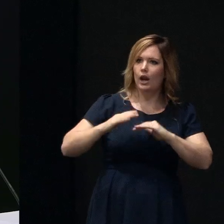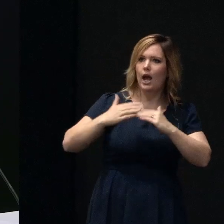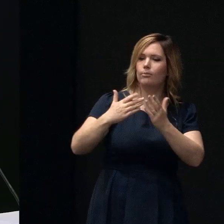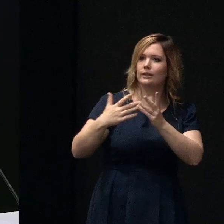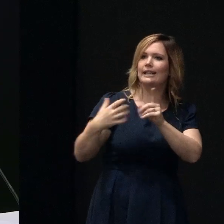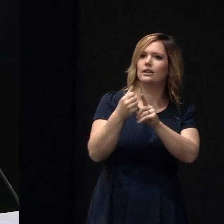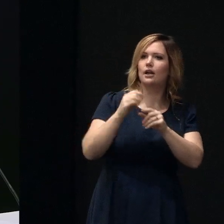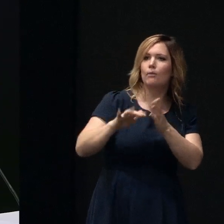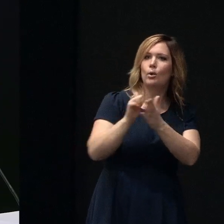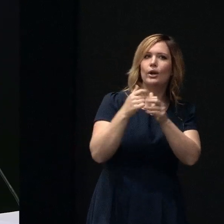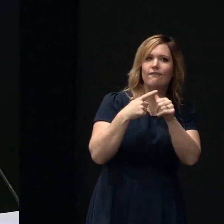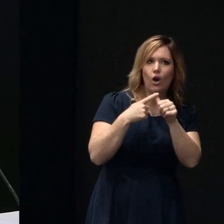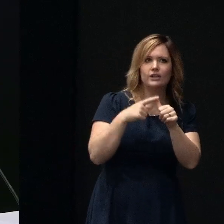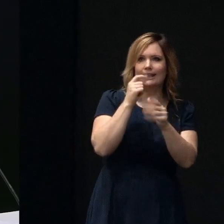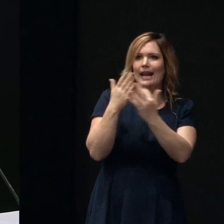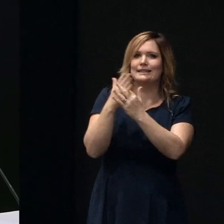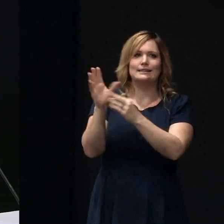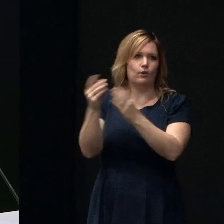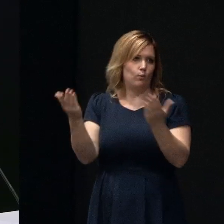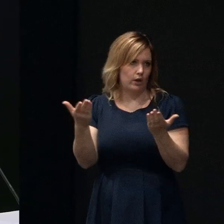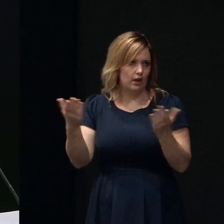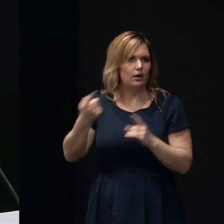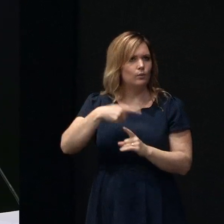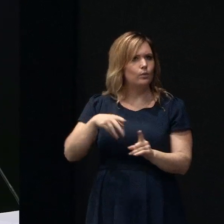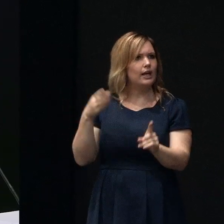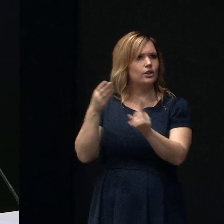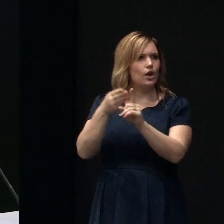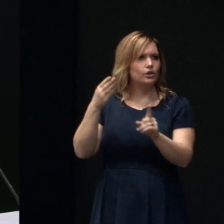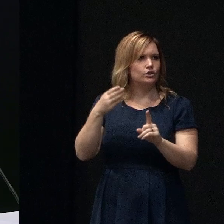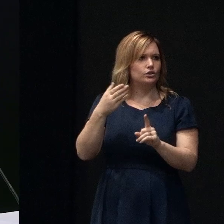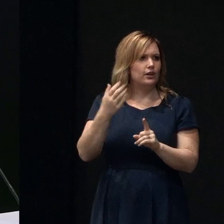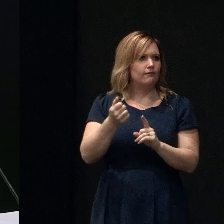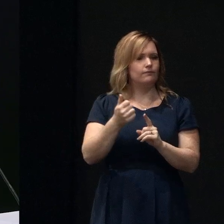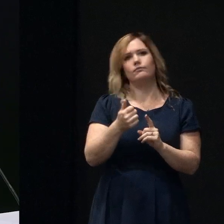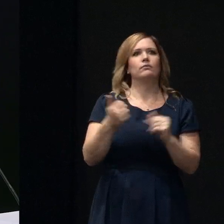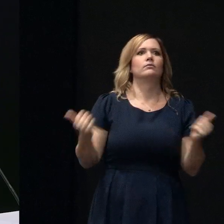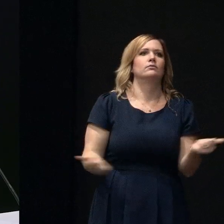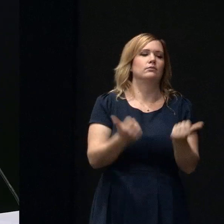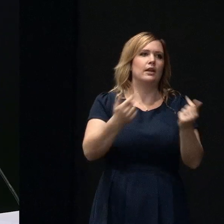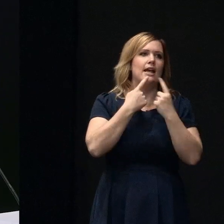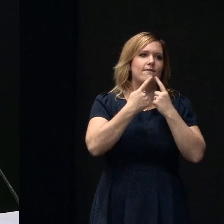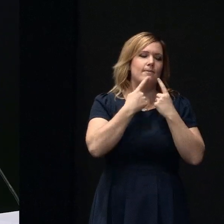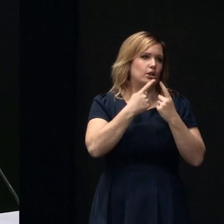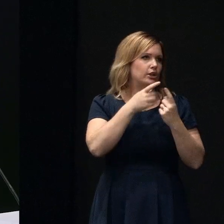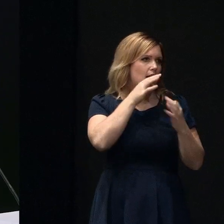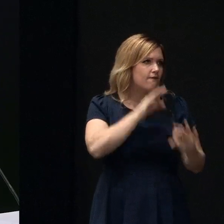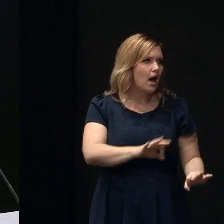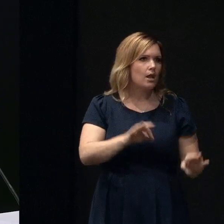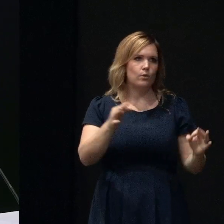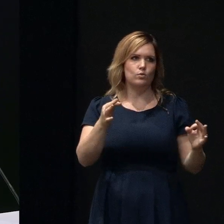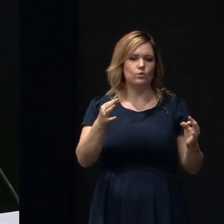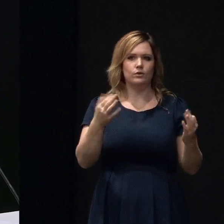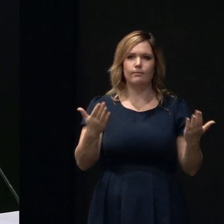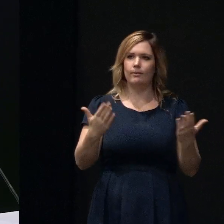we should seek that advice right now and I think we all acknowledge that there is almost a tsunami of information out there so we'll help you become